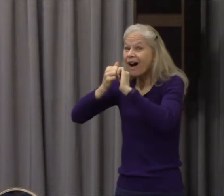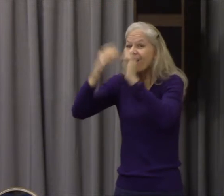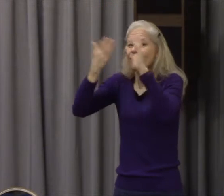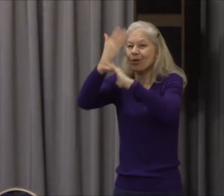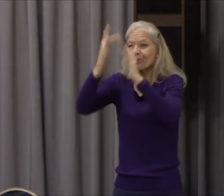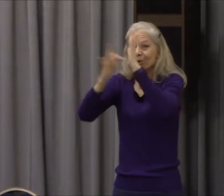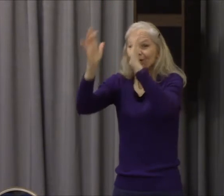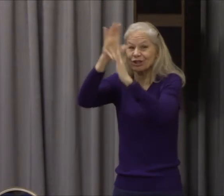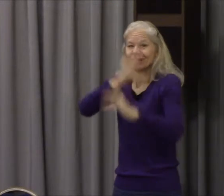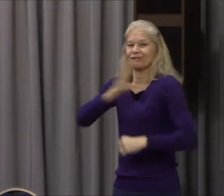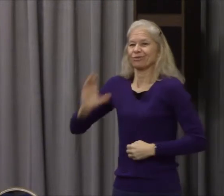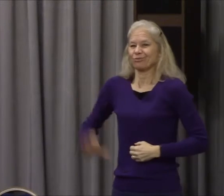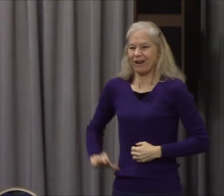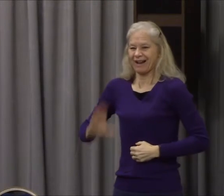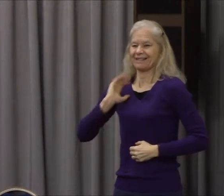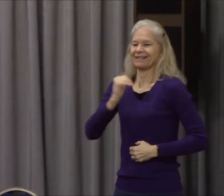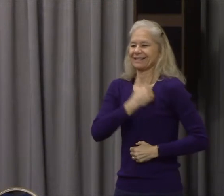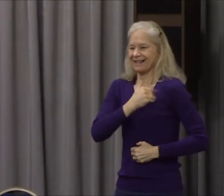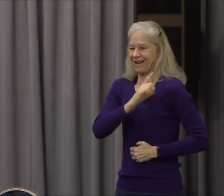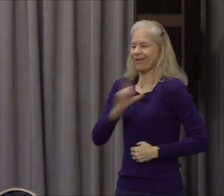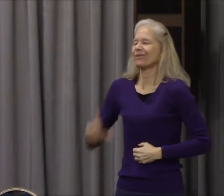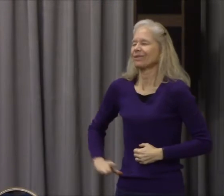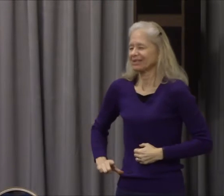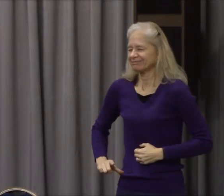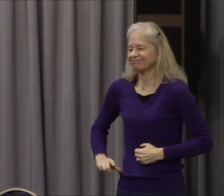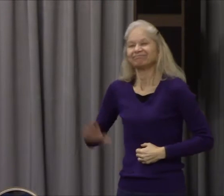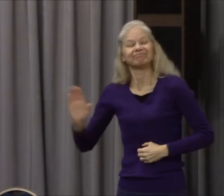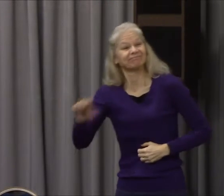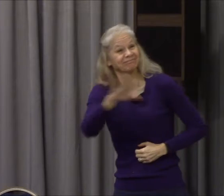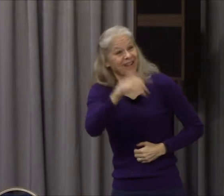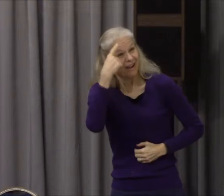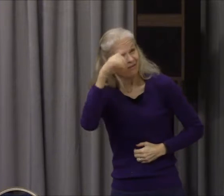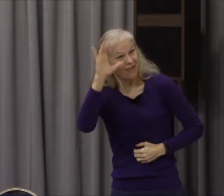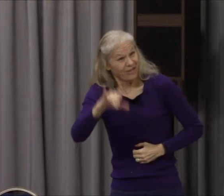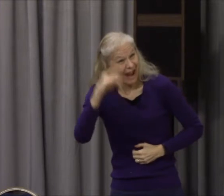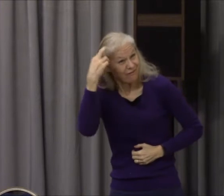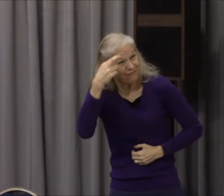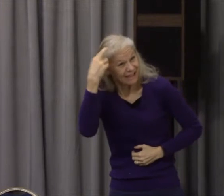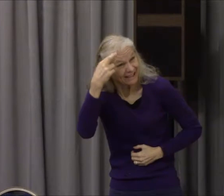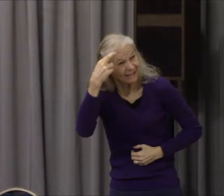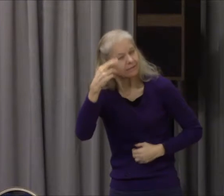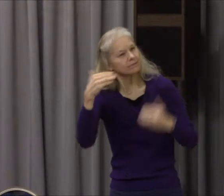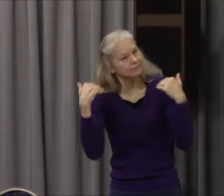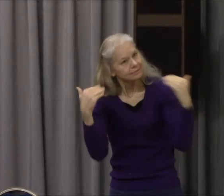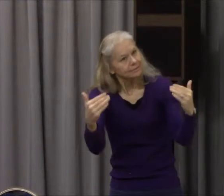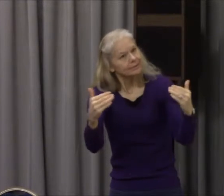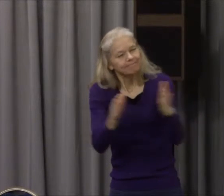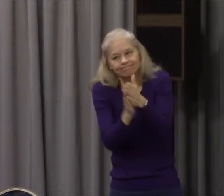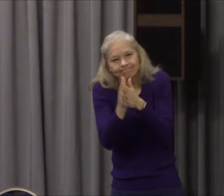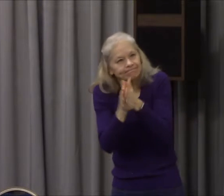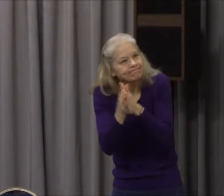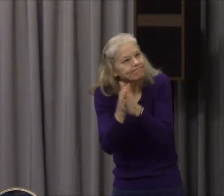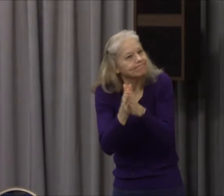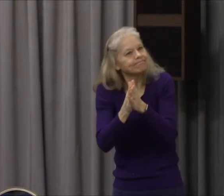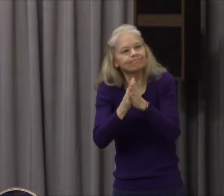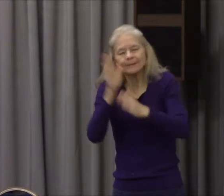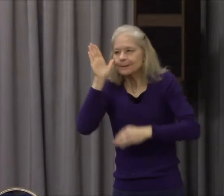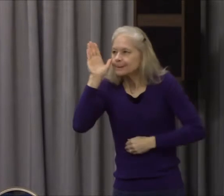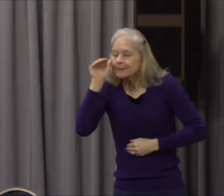unmovable, always abounding in the work of the Lord, for as much as ye know that